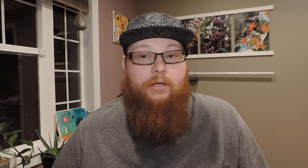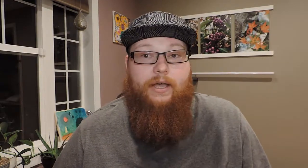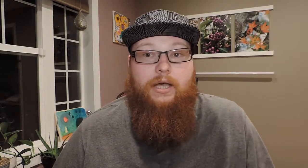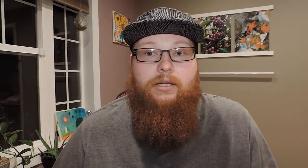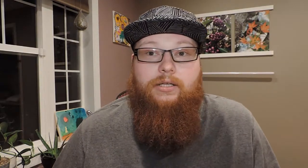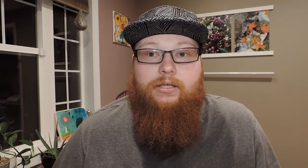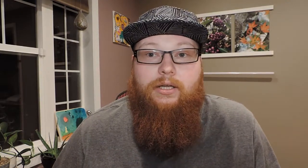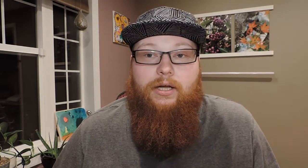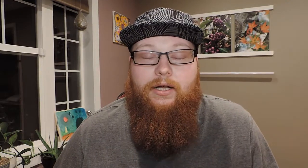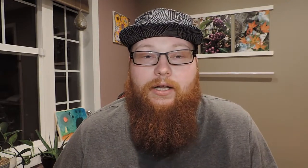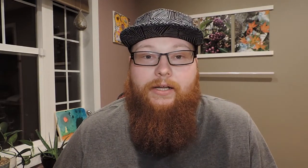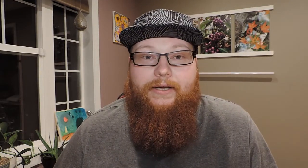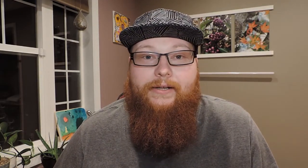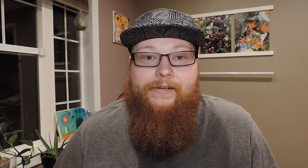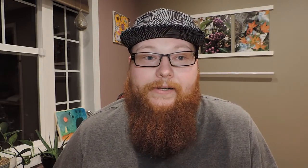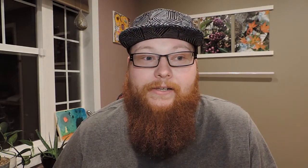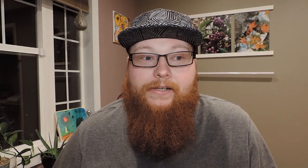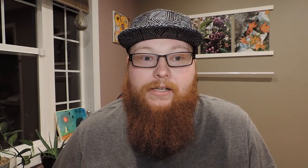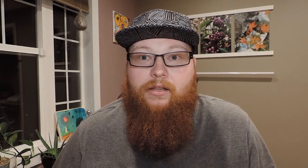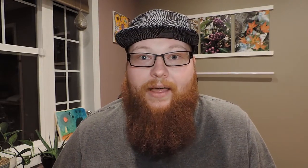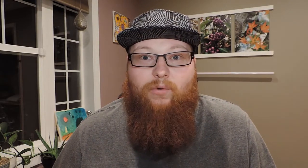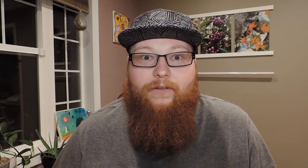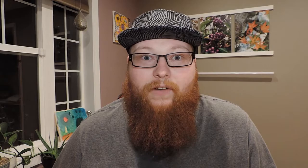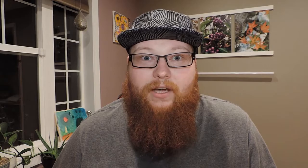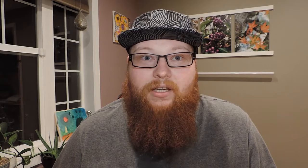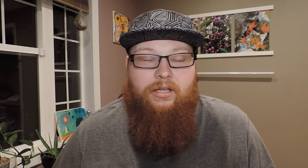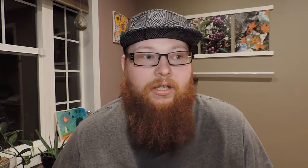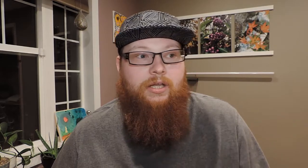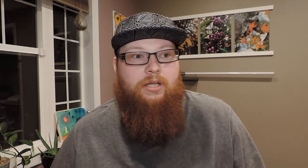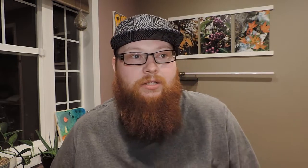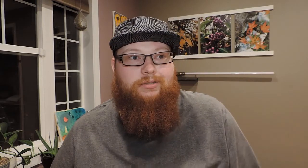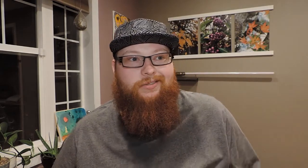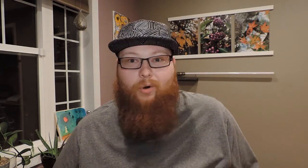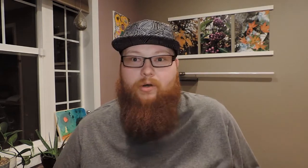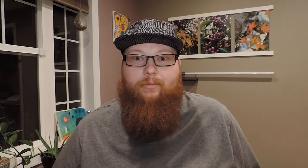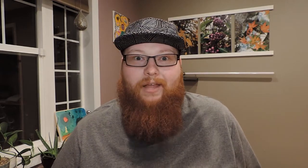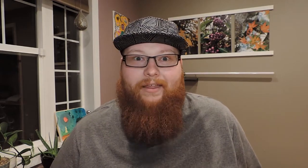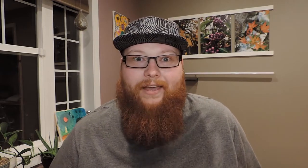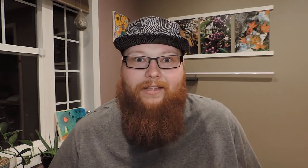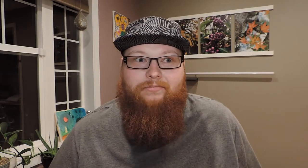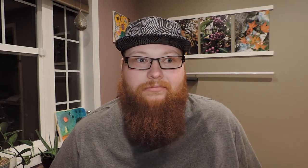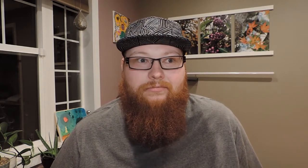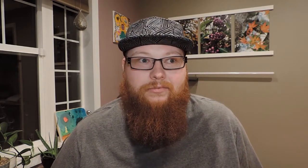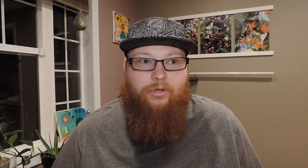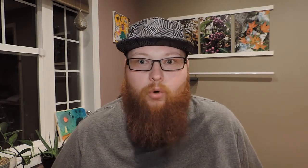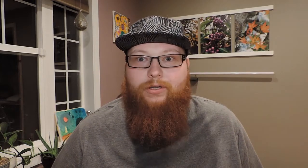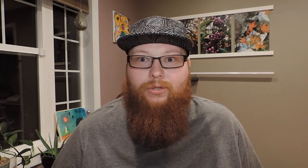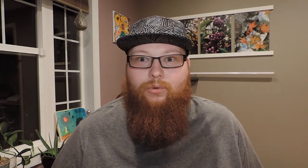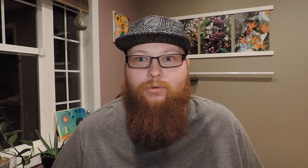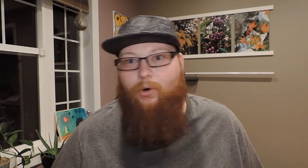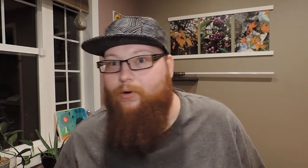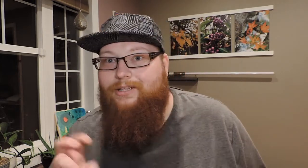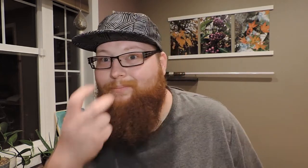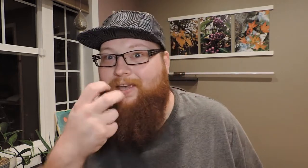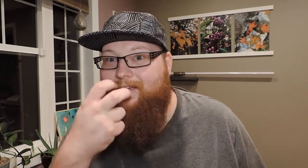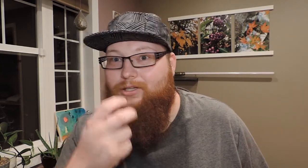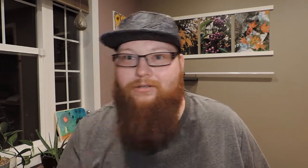so, yeah, uh, that was fun, growing up like that, going to school, going to speech,